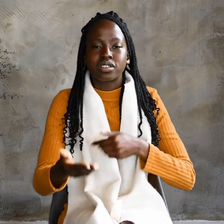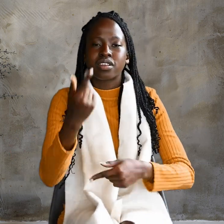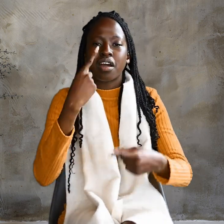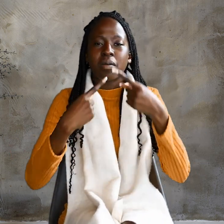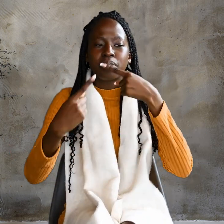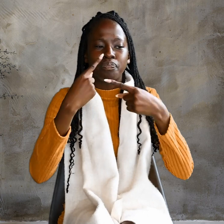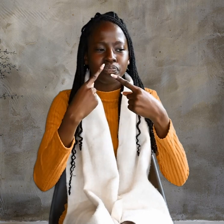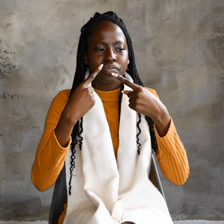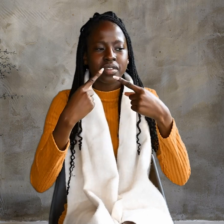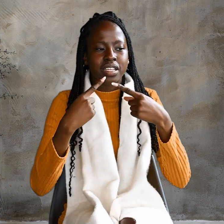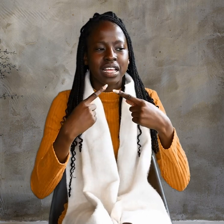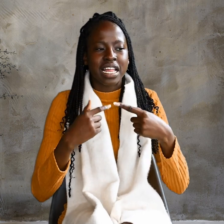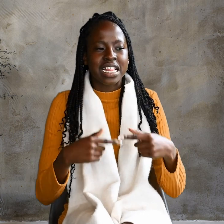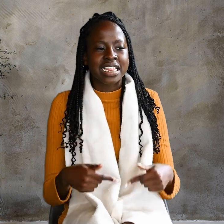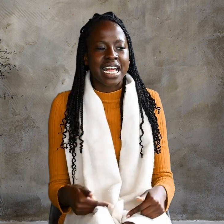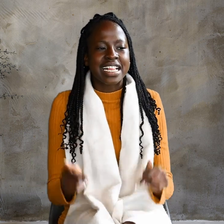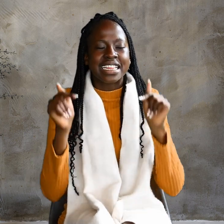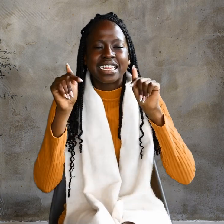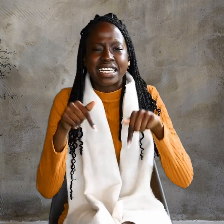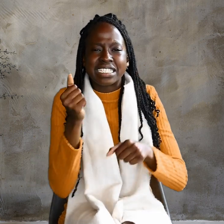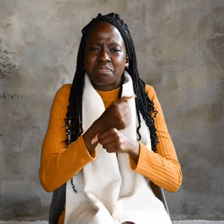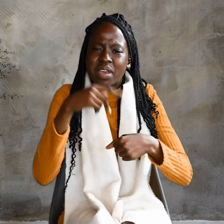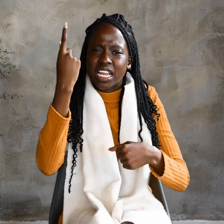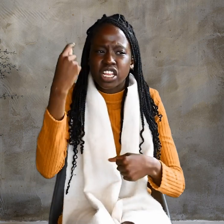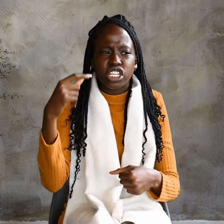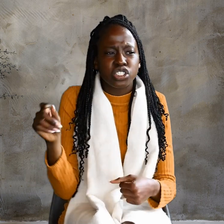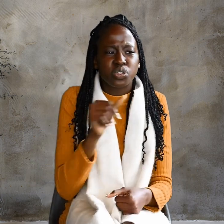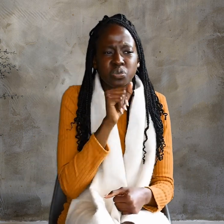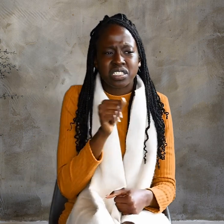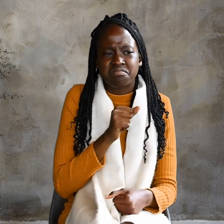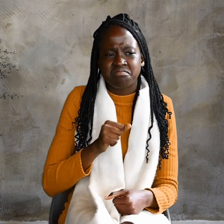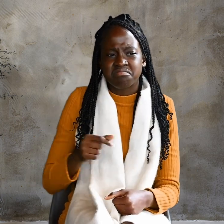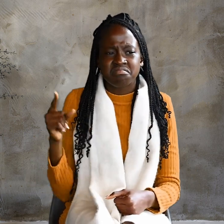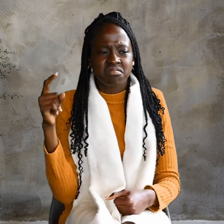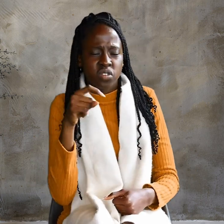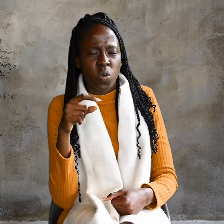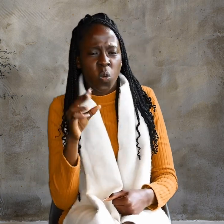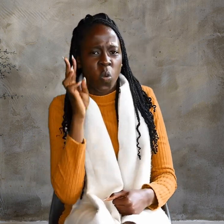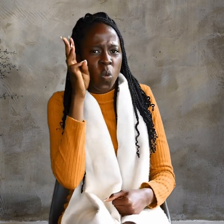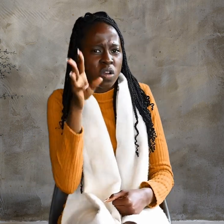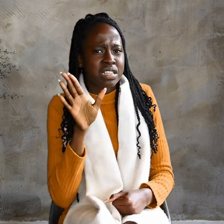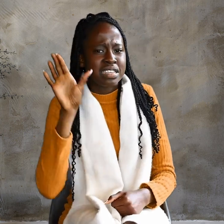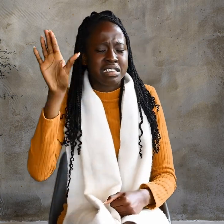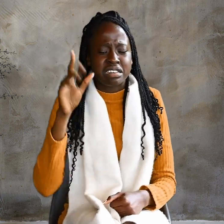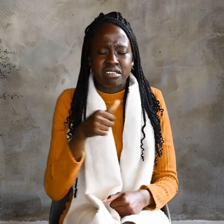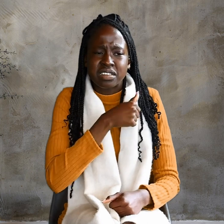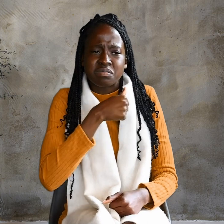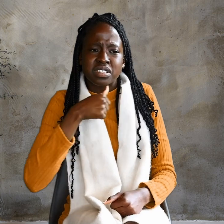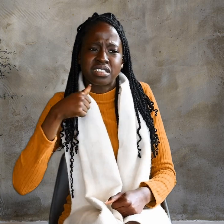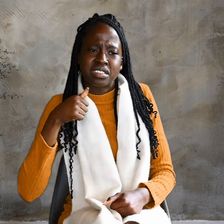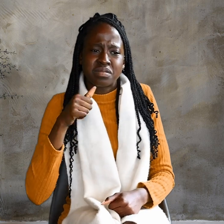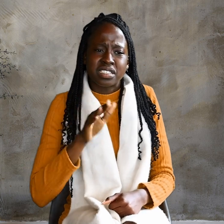come. This made the Jews ask, Will he kill himself?